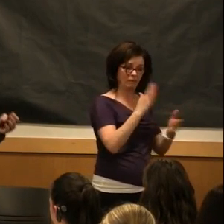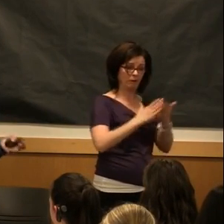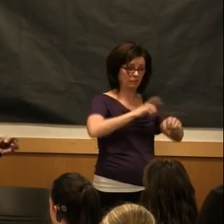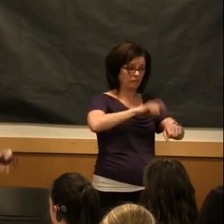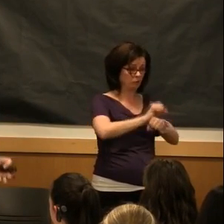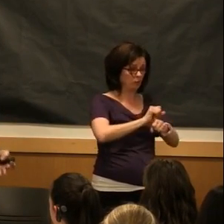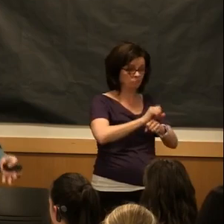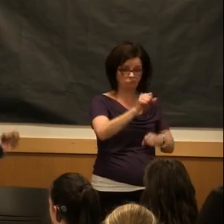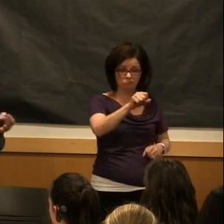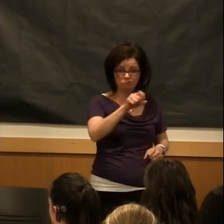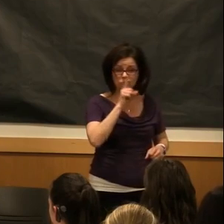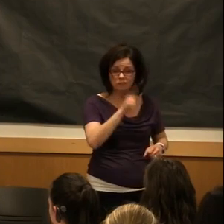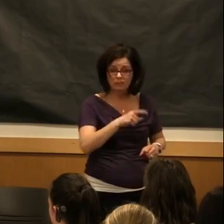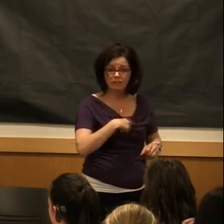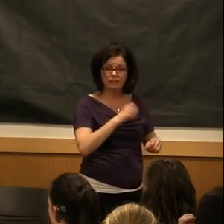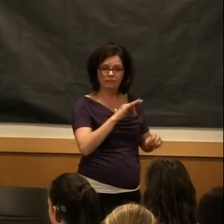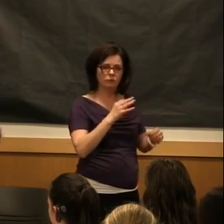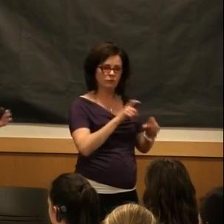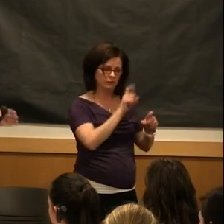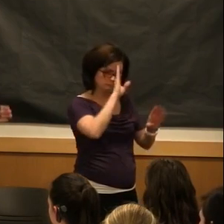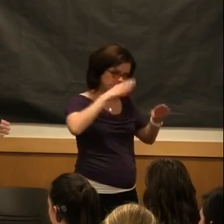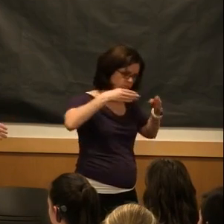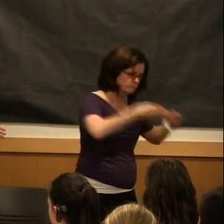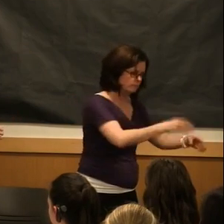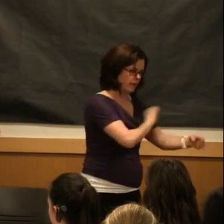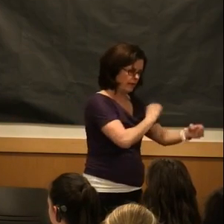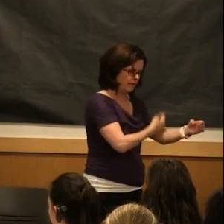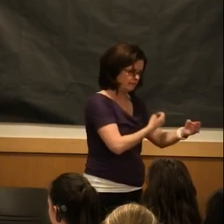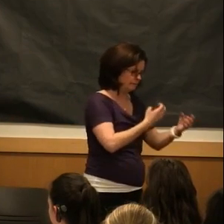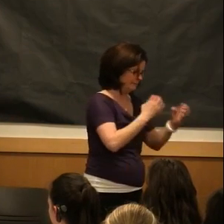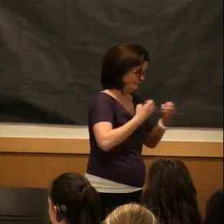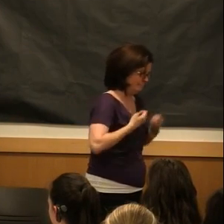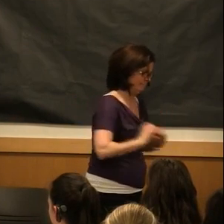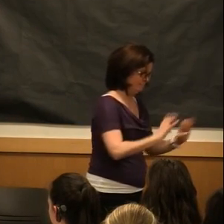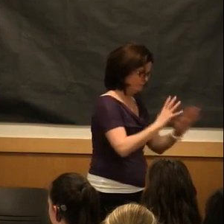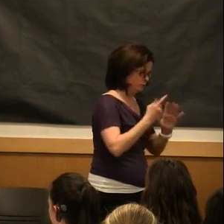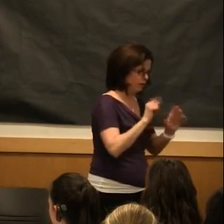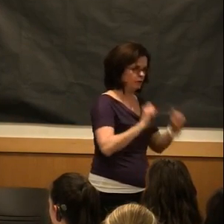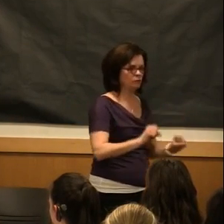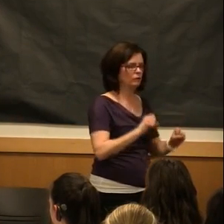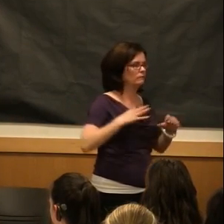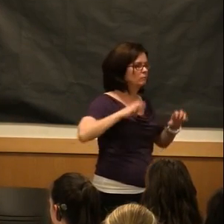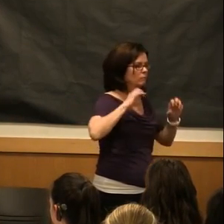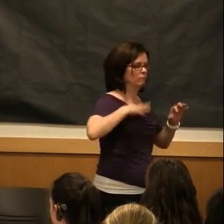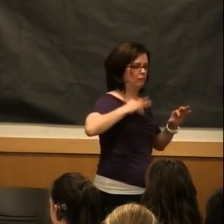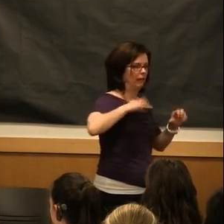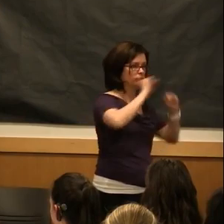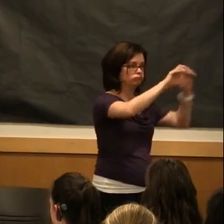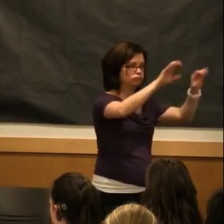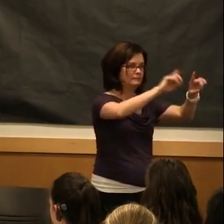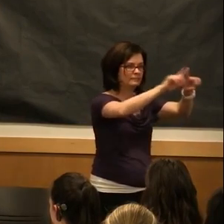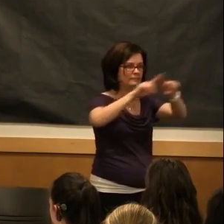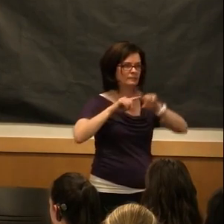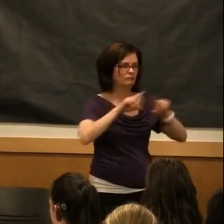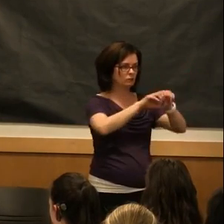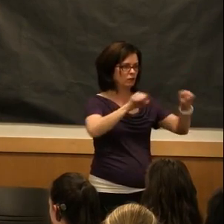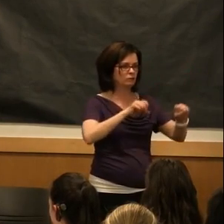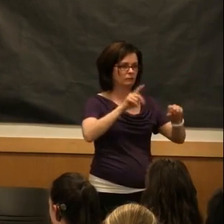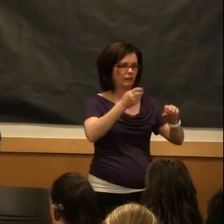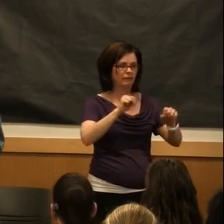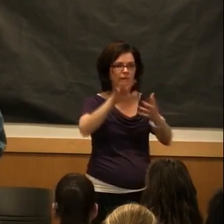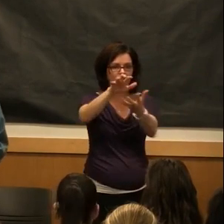the better your chances are that you're going to be able to piece a lot of small scholarships together to create a really good foundation for your education.